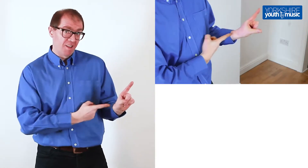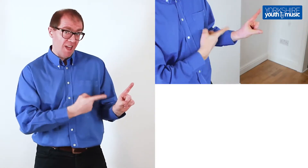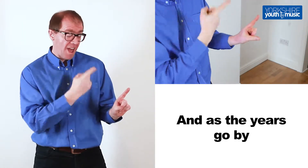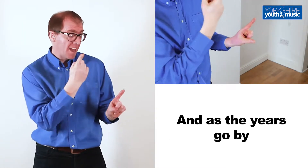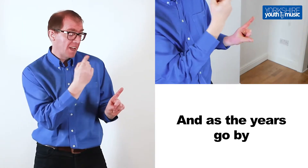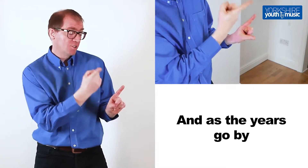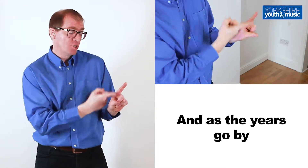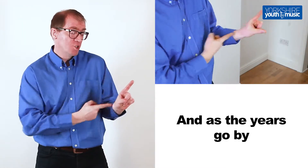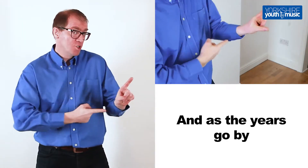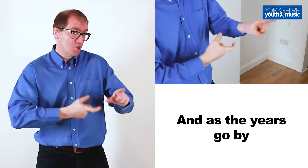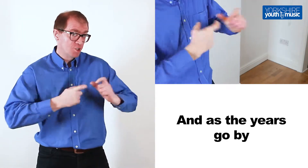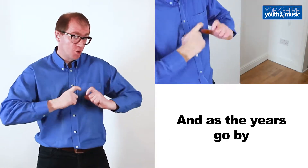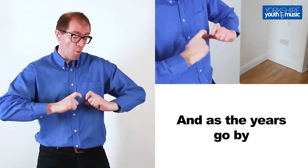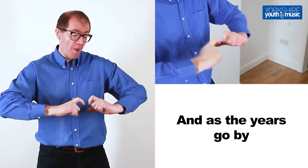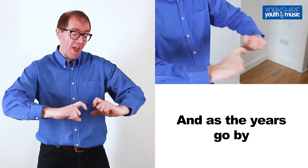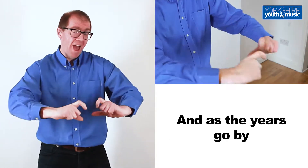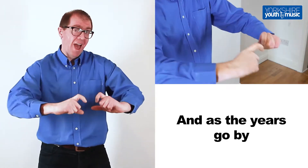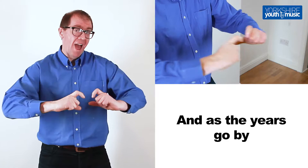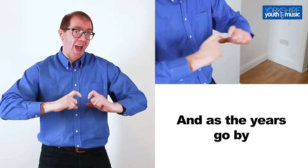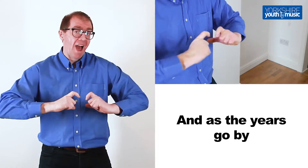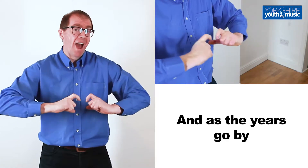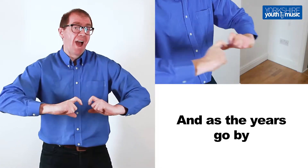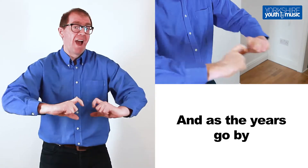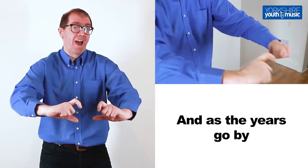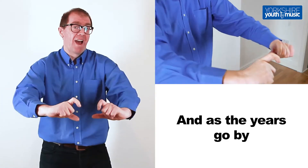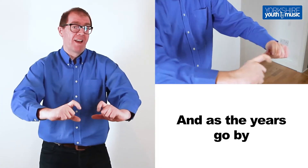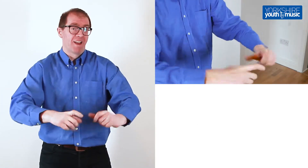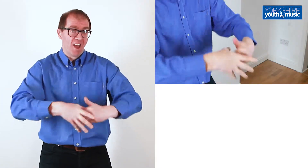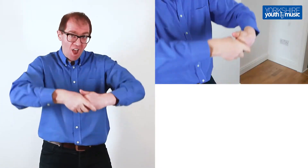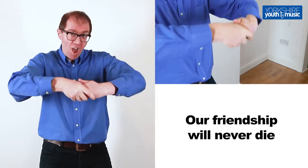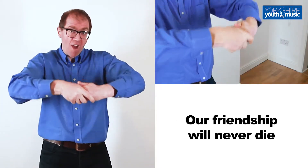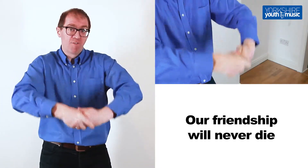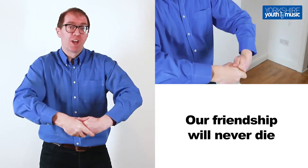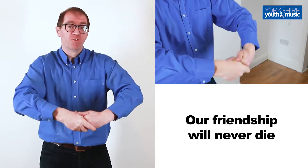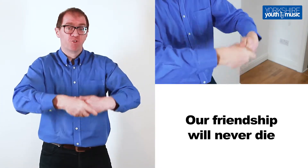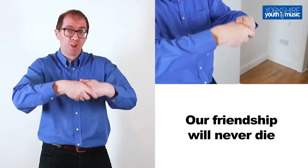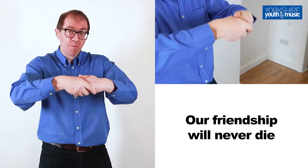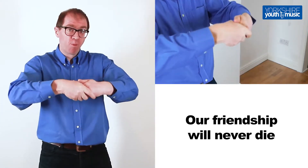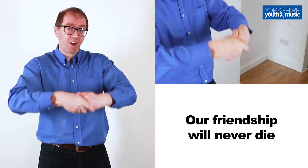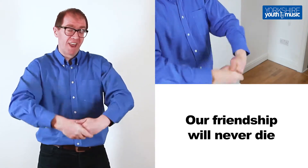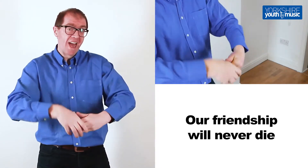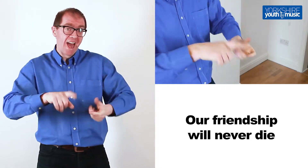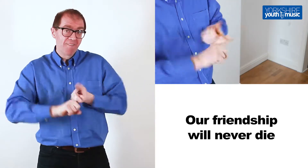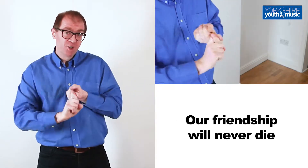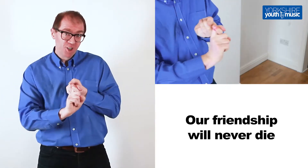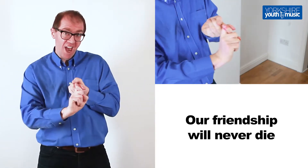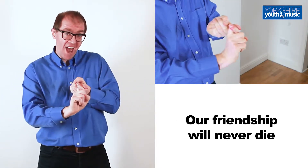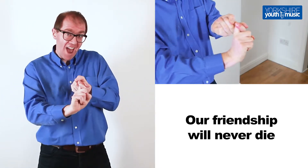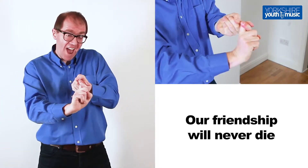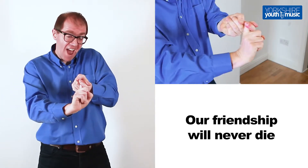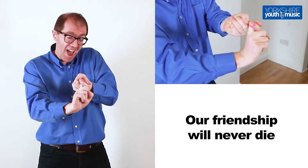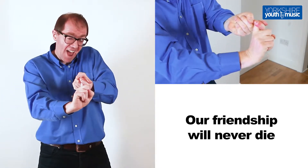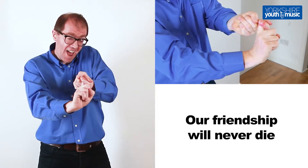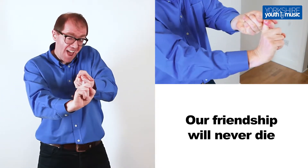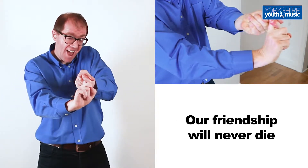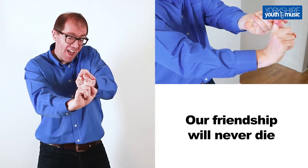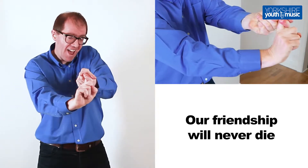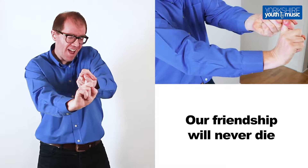And as the years go by A friendship will never die